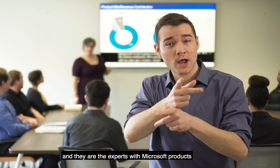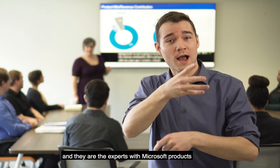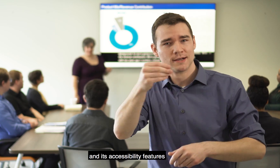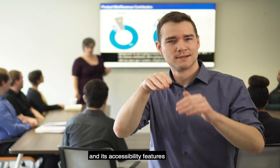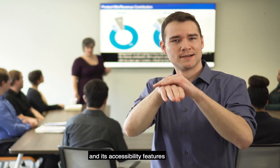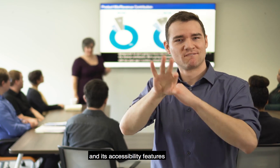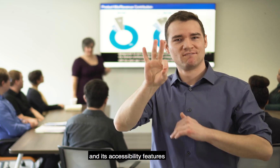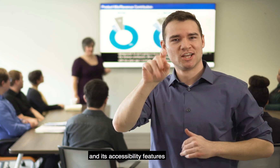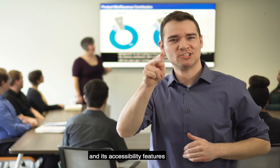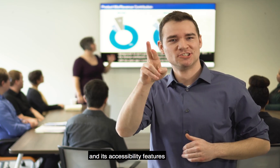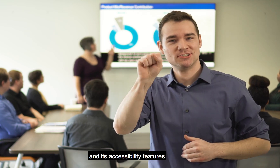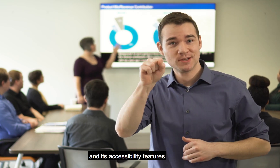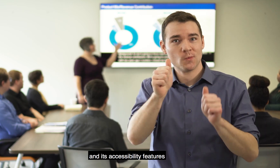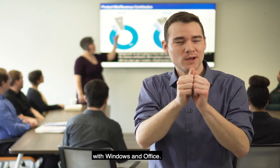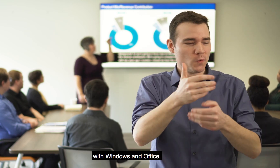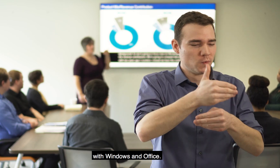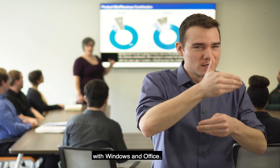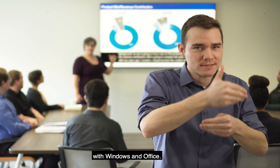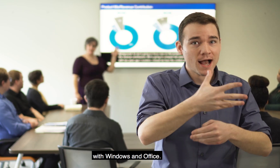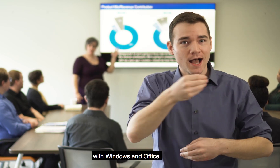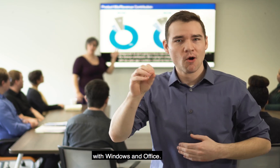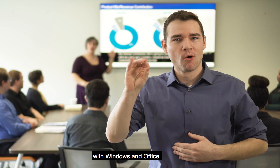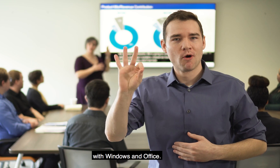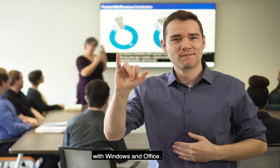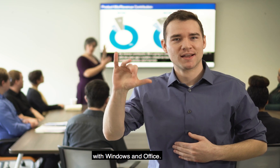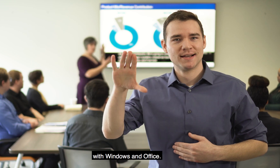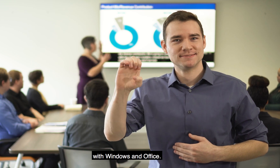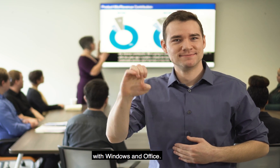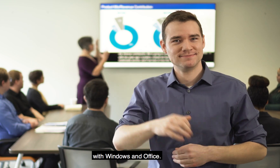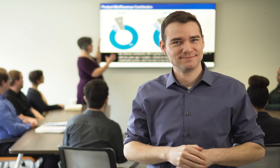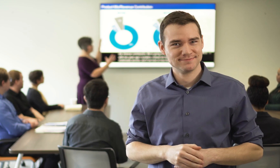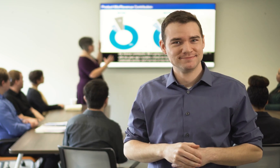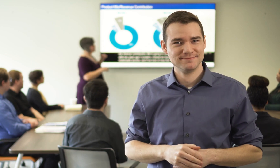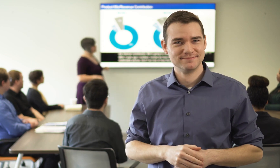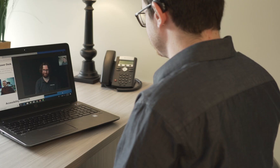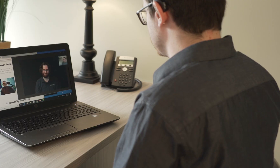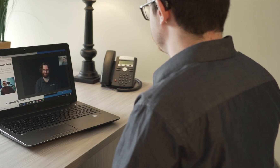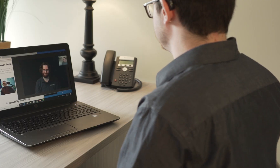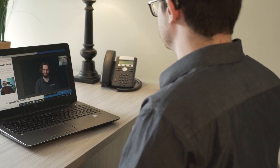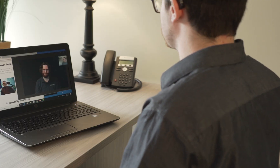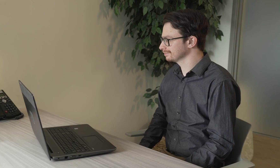Microsoft products and its accessibility features, with Windows and Office. Narrator signs.